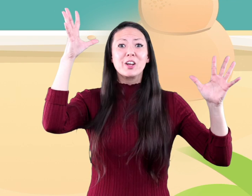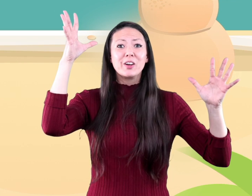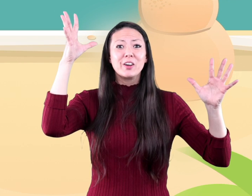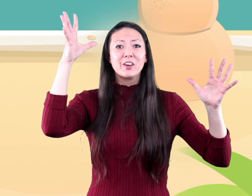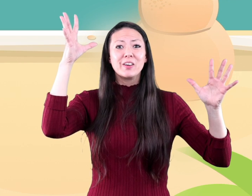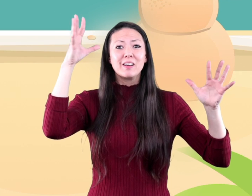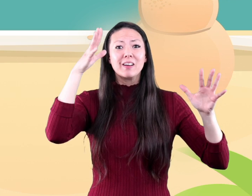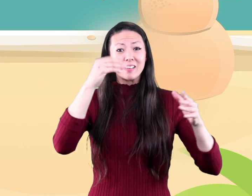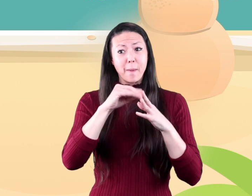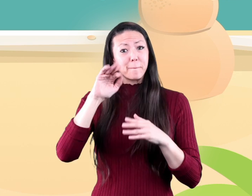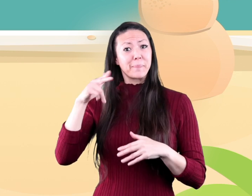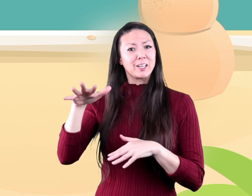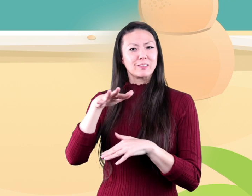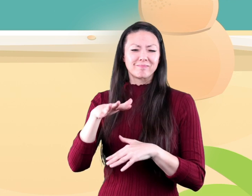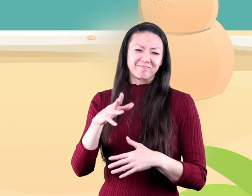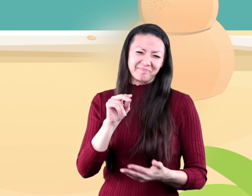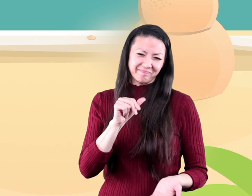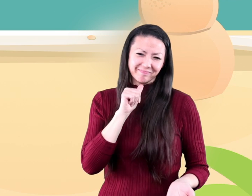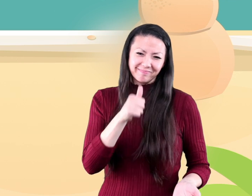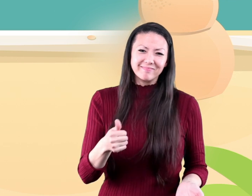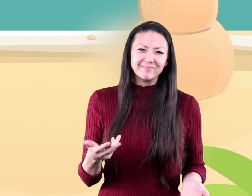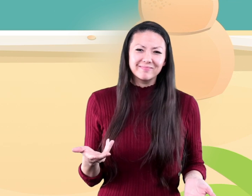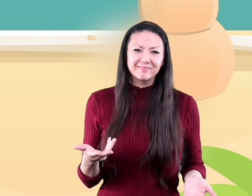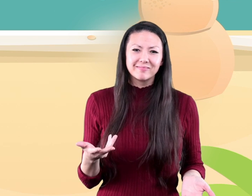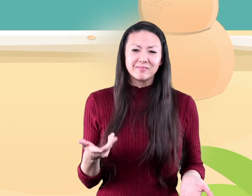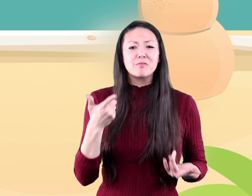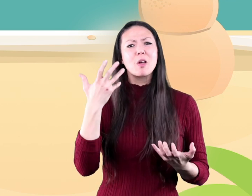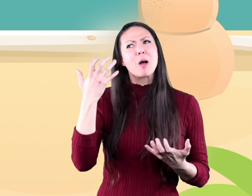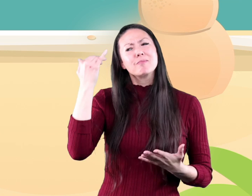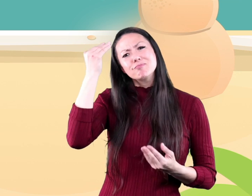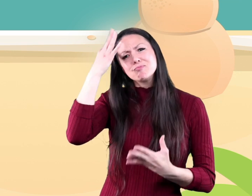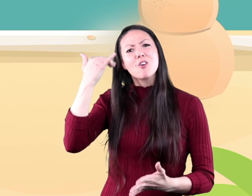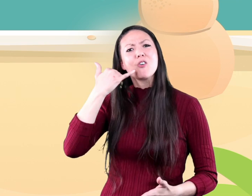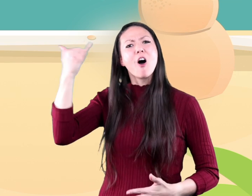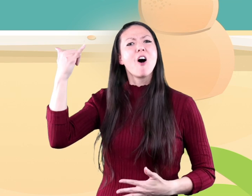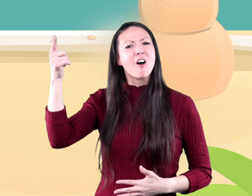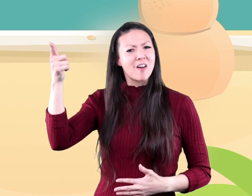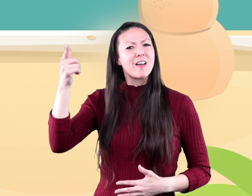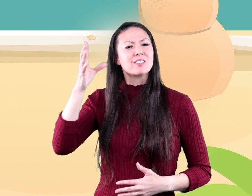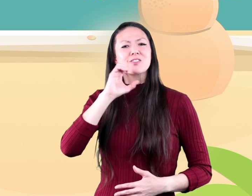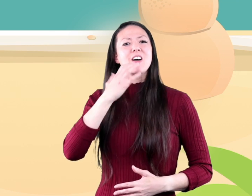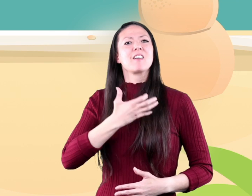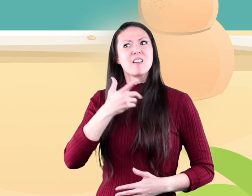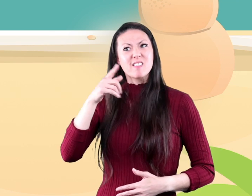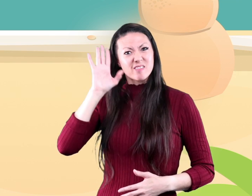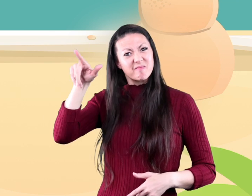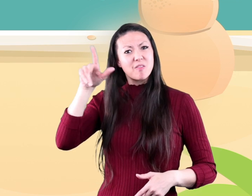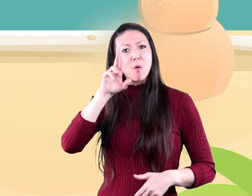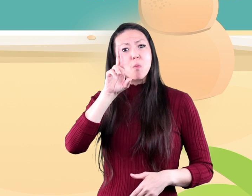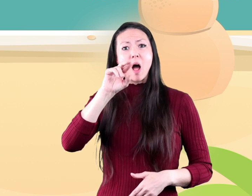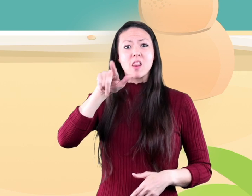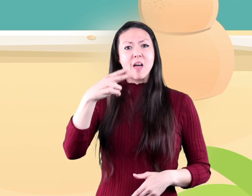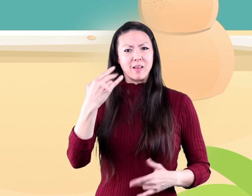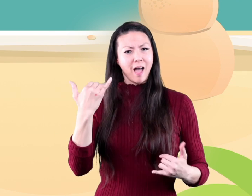beach probably not and if you have you might want to call santa and let him know that rudolph's taking a vacation